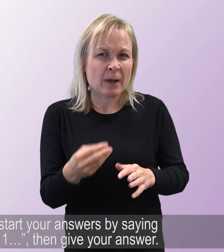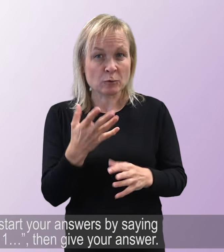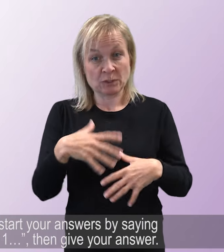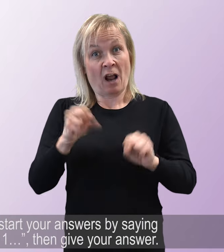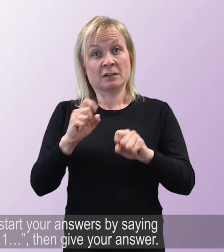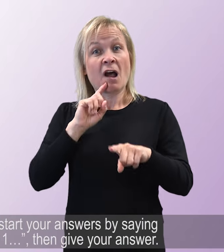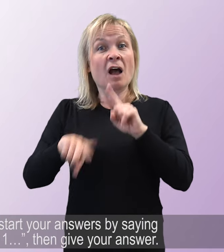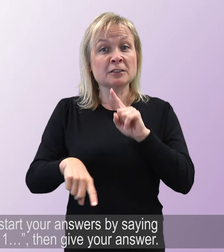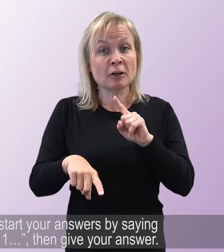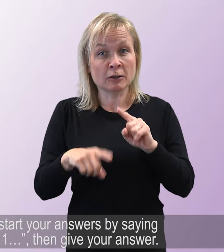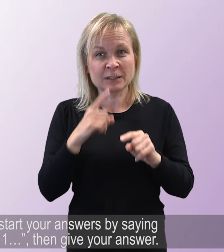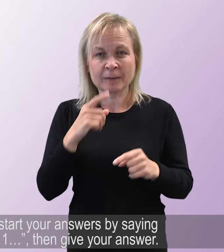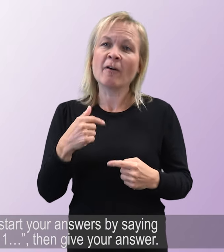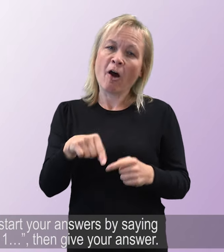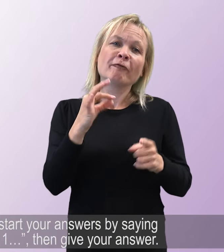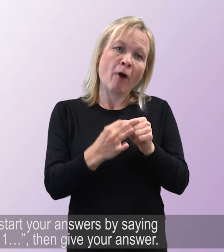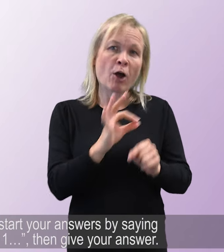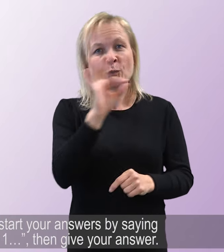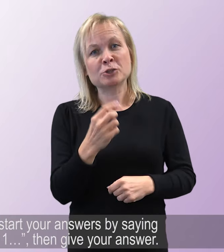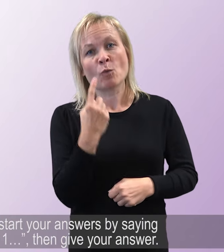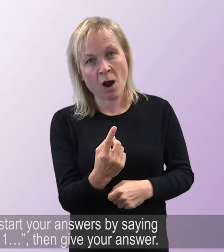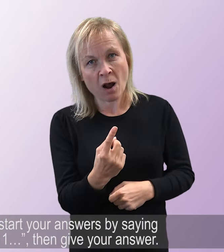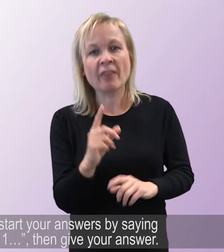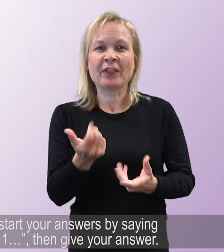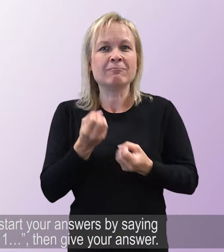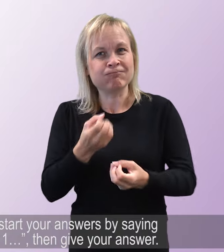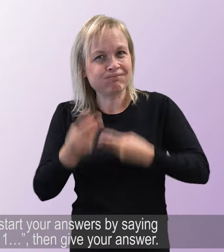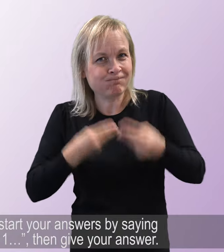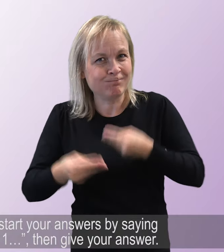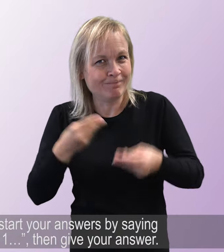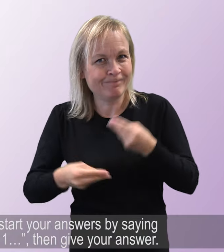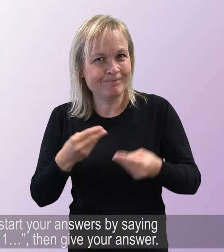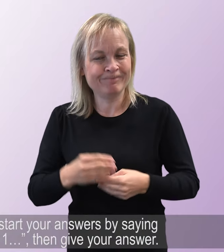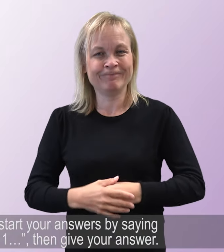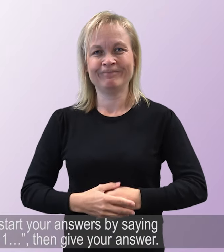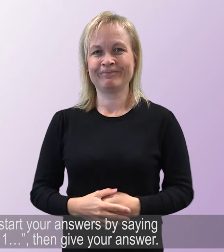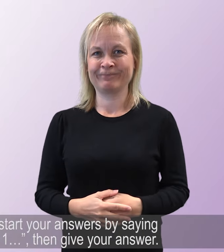For example, start your answers by saying, for question 1, then give your answer.